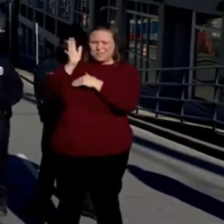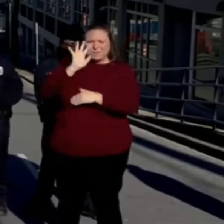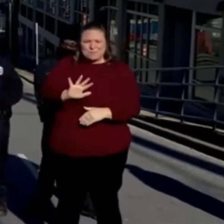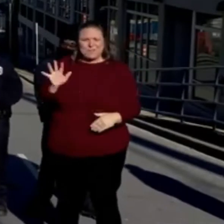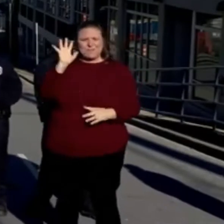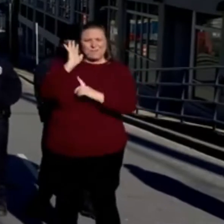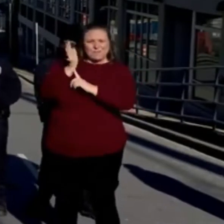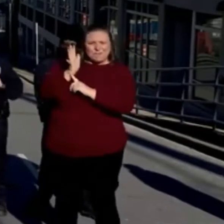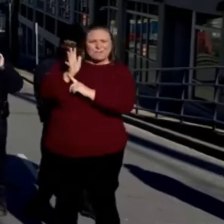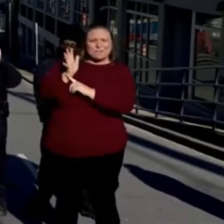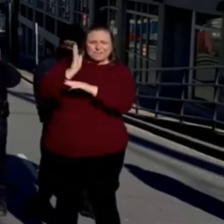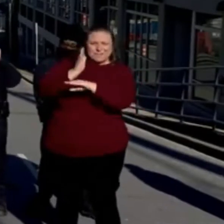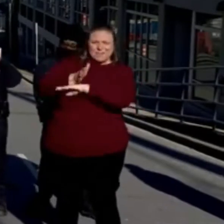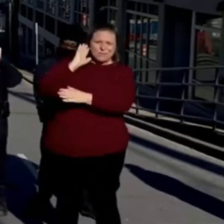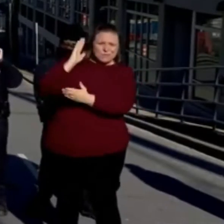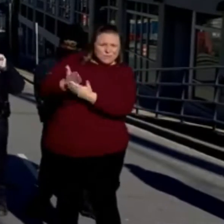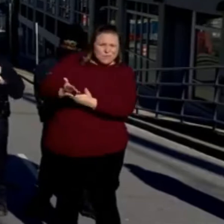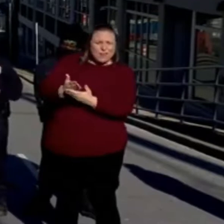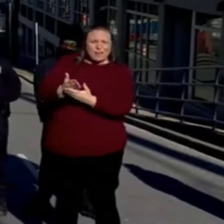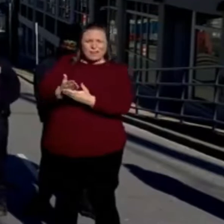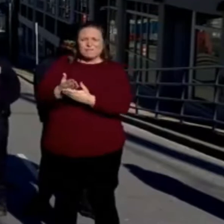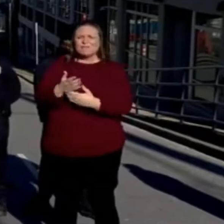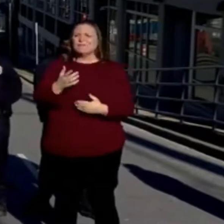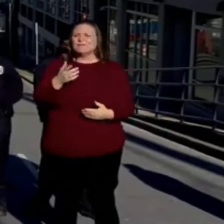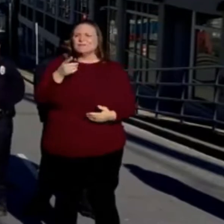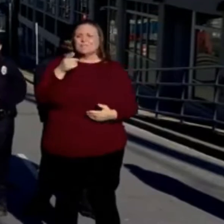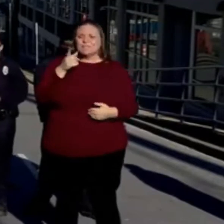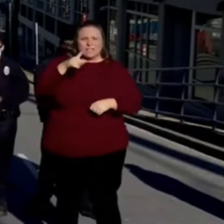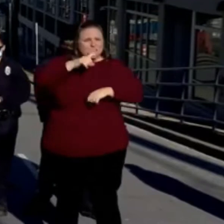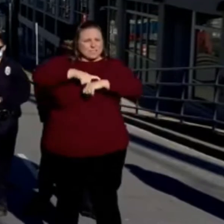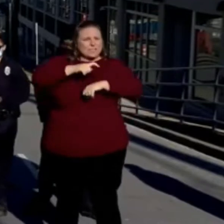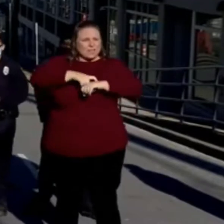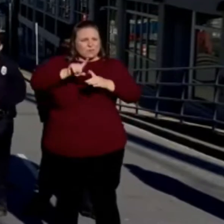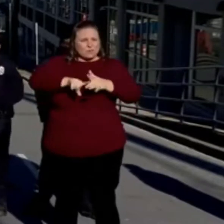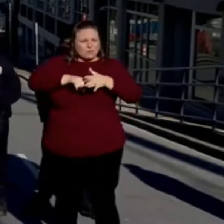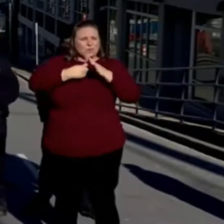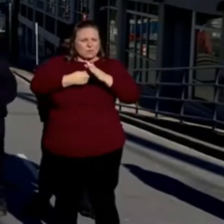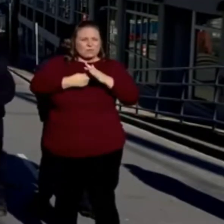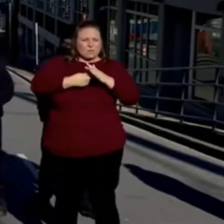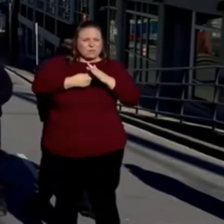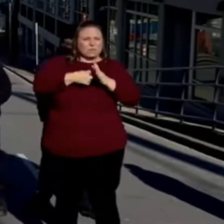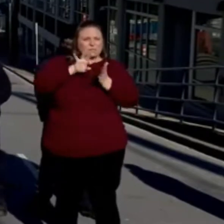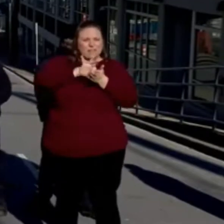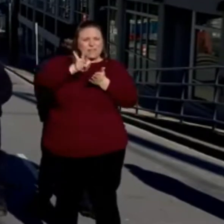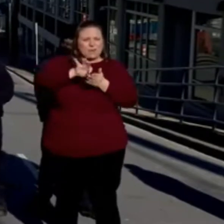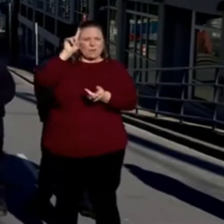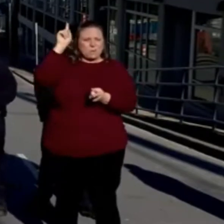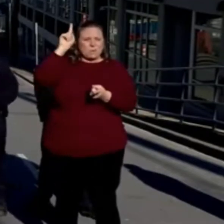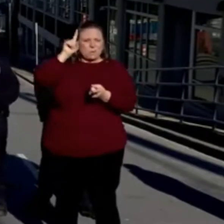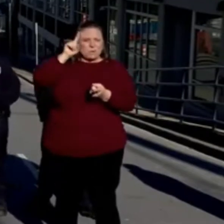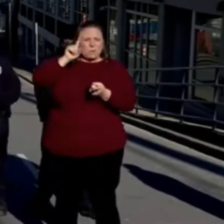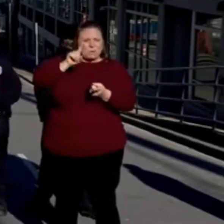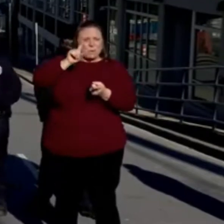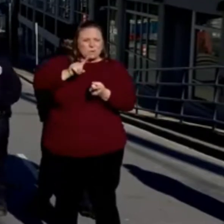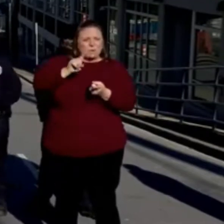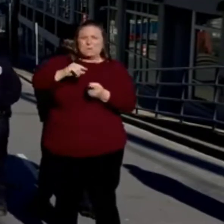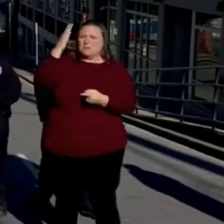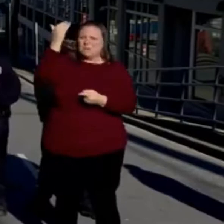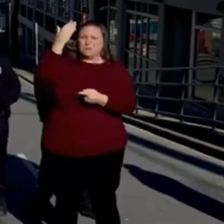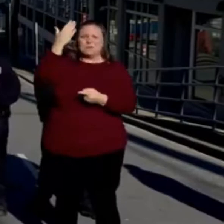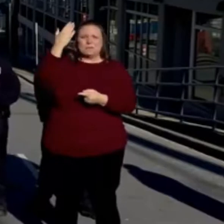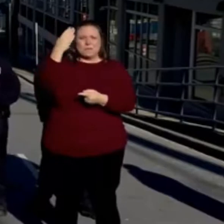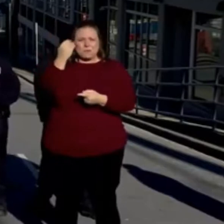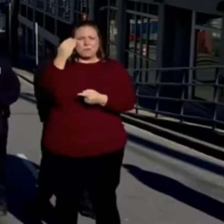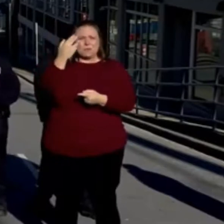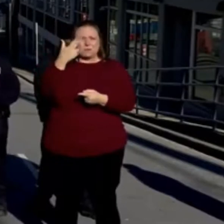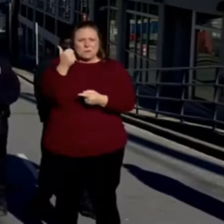about five minutes after we're there, I'd say that the timer then started counting down. Officer Hosey and Officer Wells are the